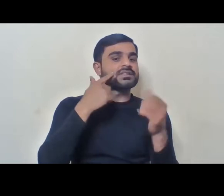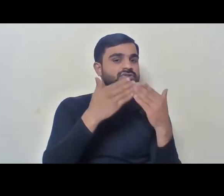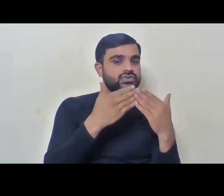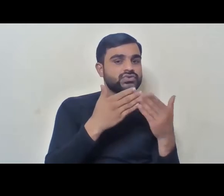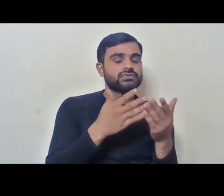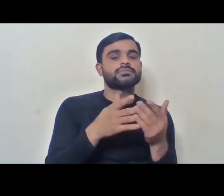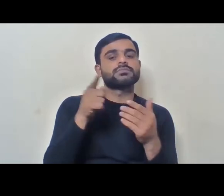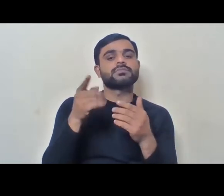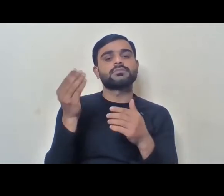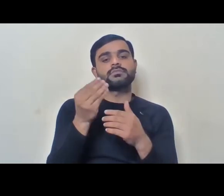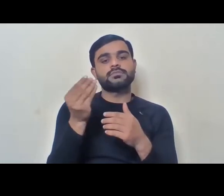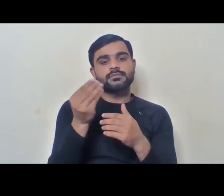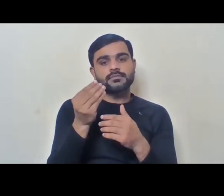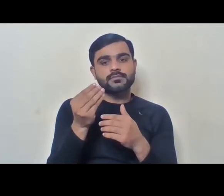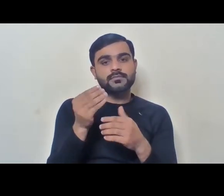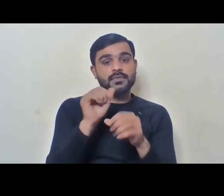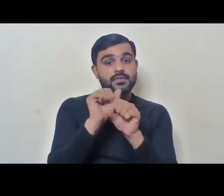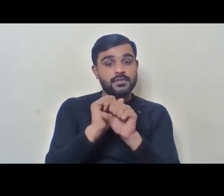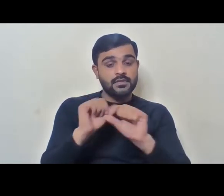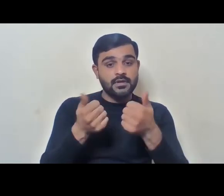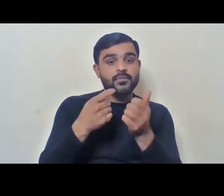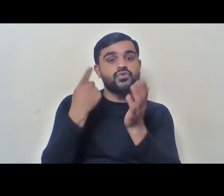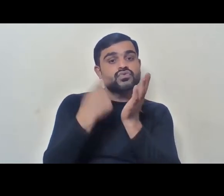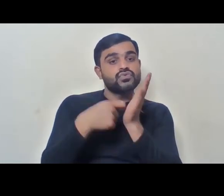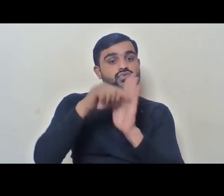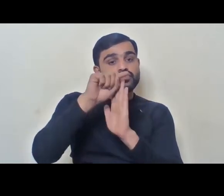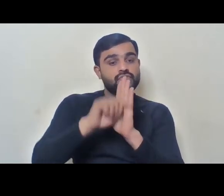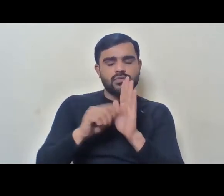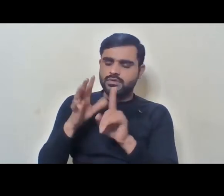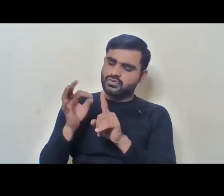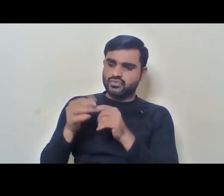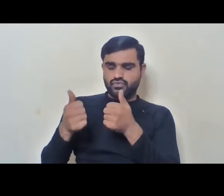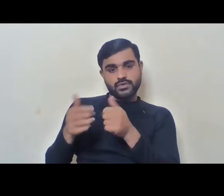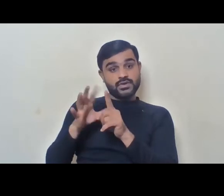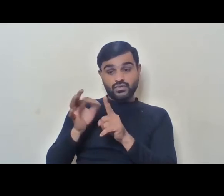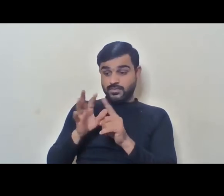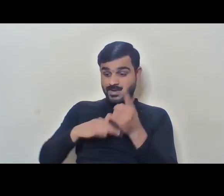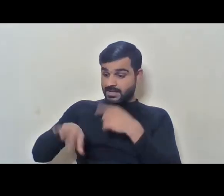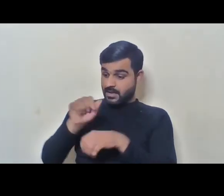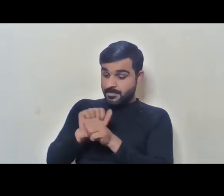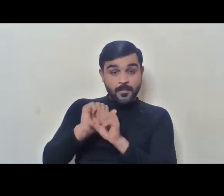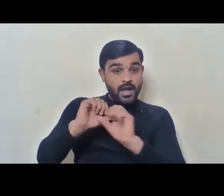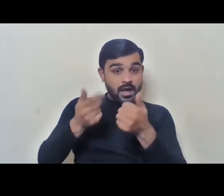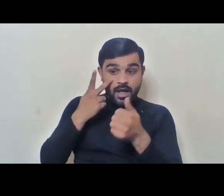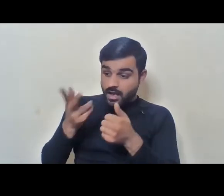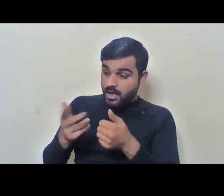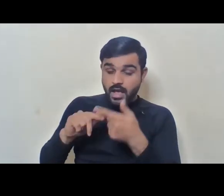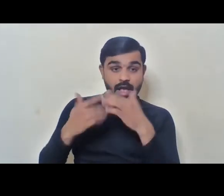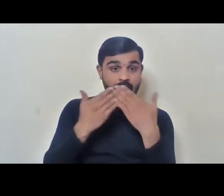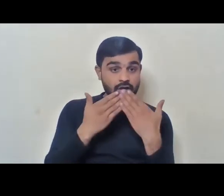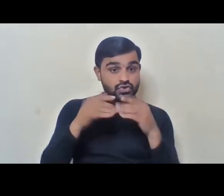And there was certain eligibility conditions which were put. Now, the eligibility conditions were educational